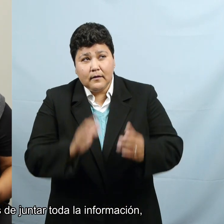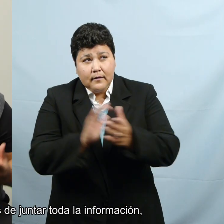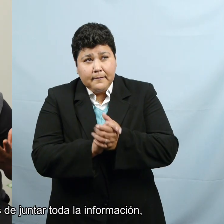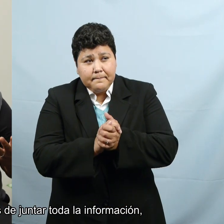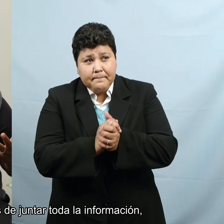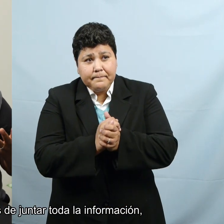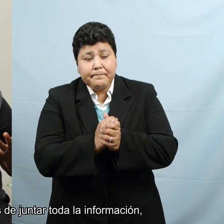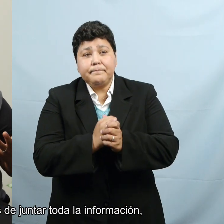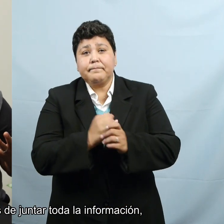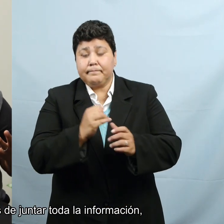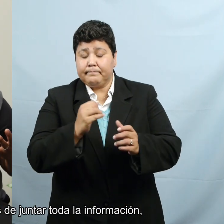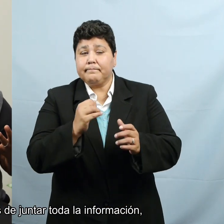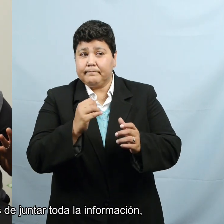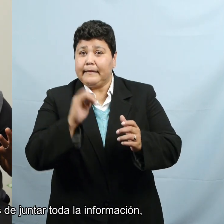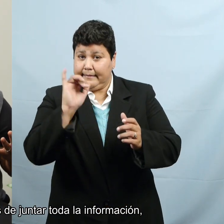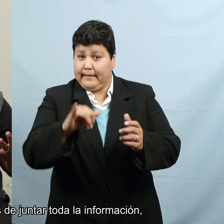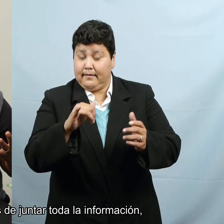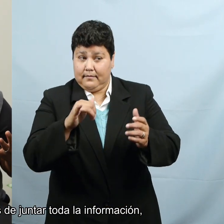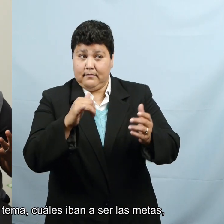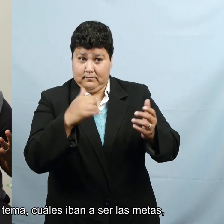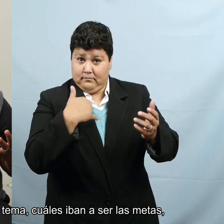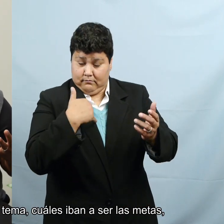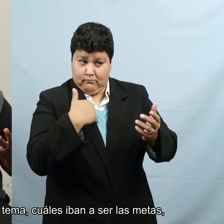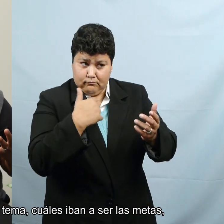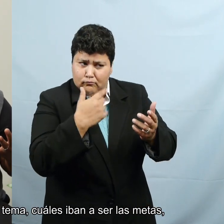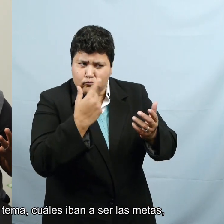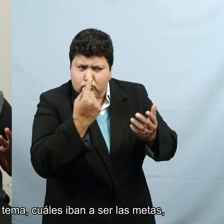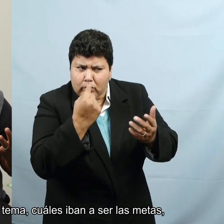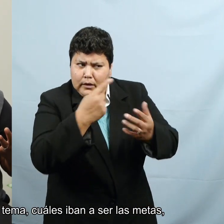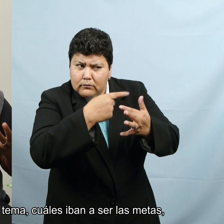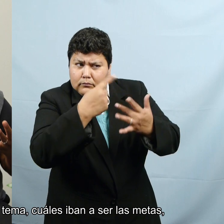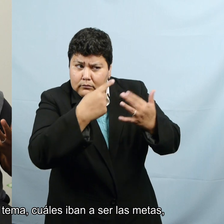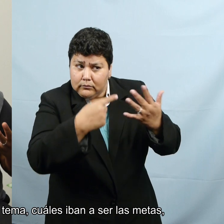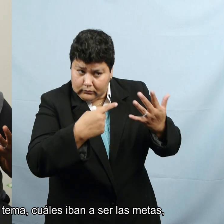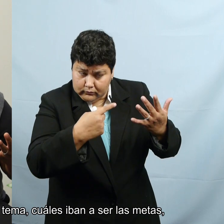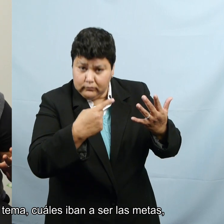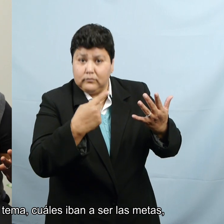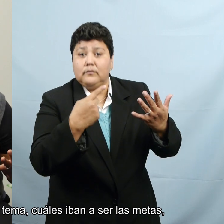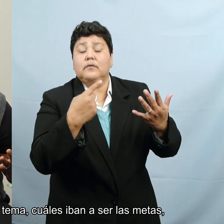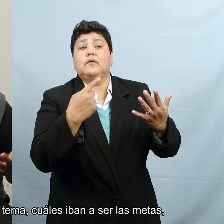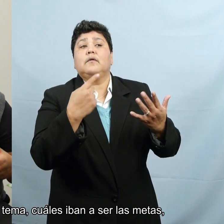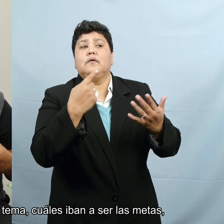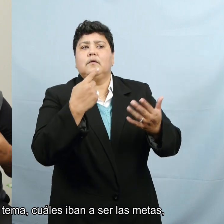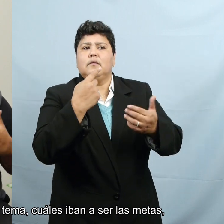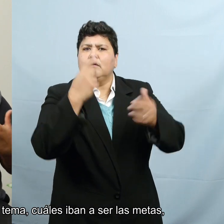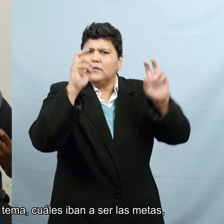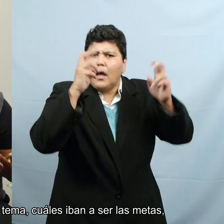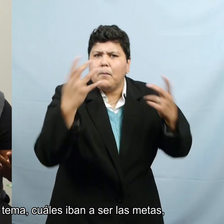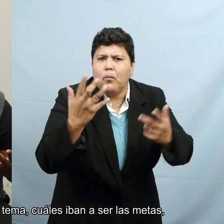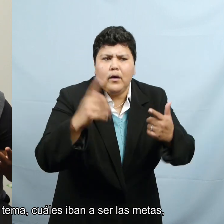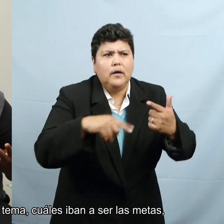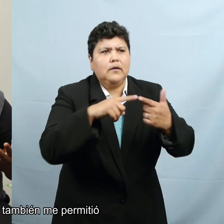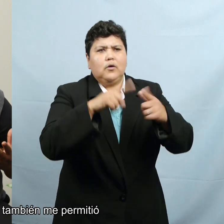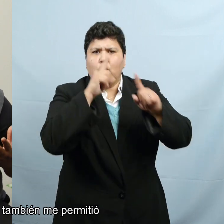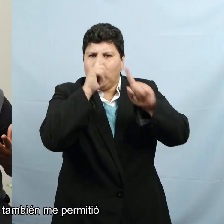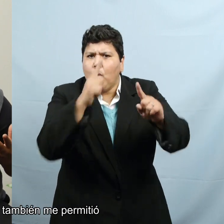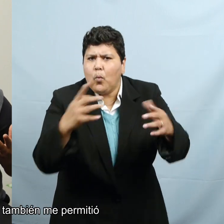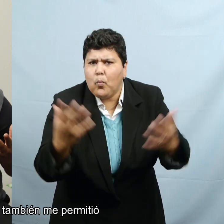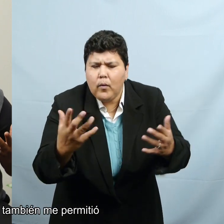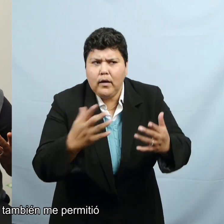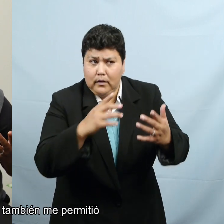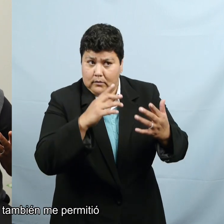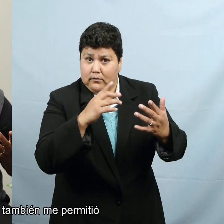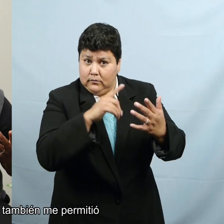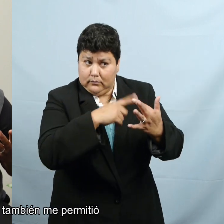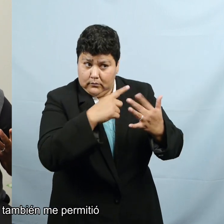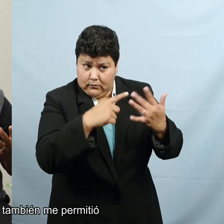And, and after gathering all of the information, it, and understanding what the topic was, what the goals were, um,